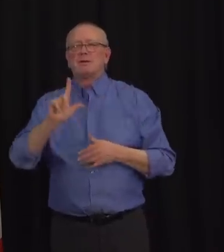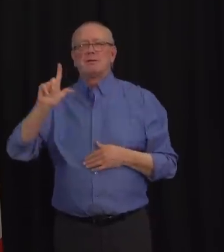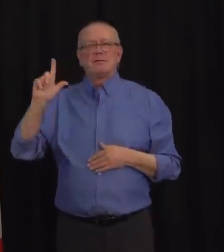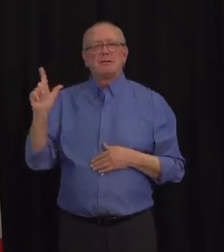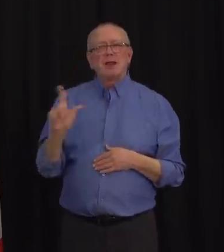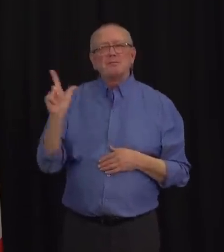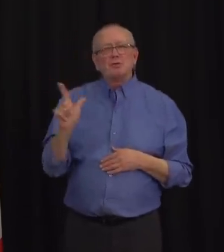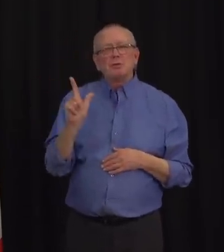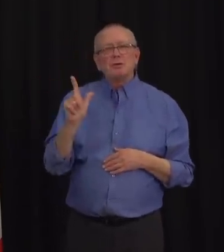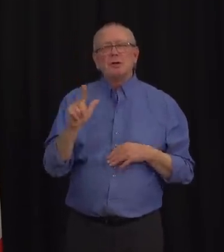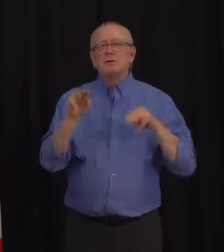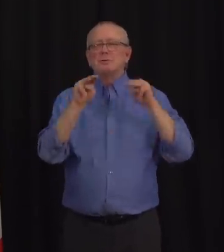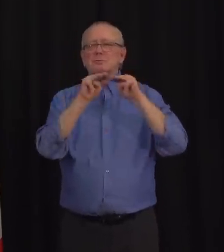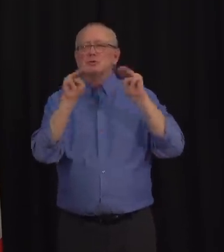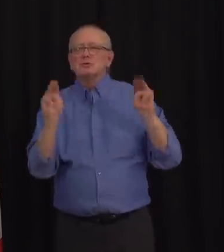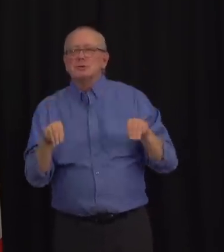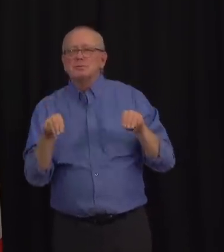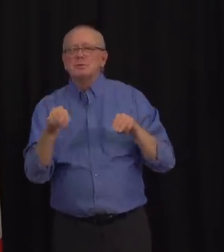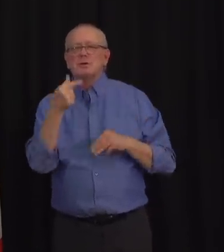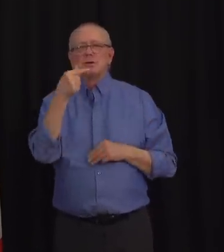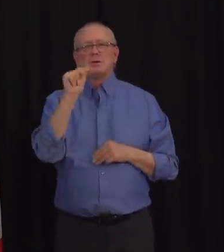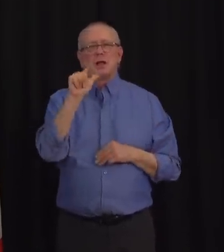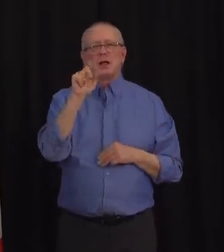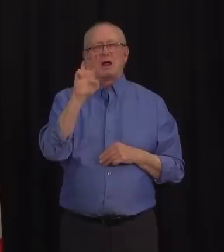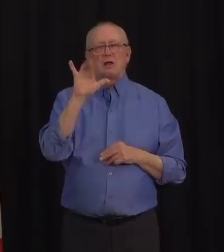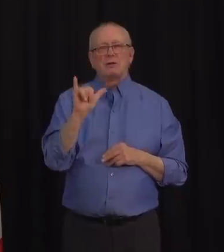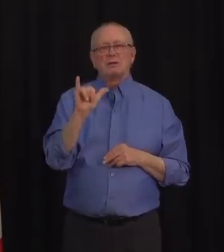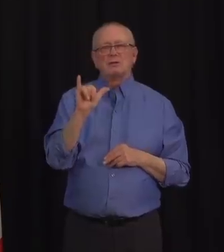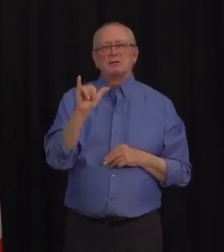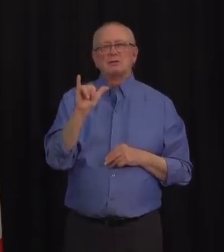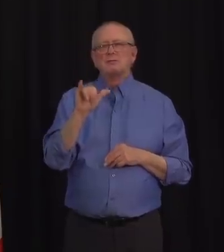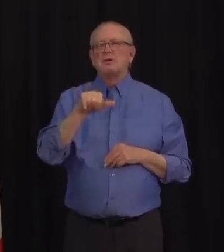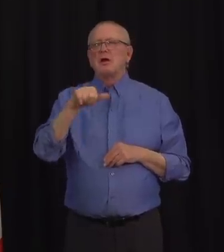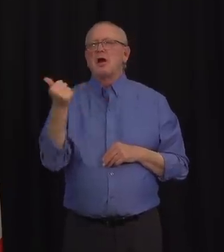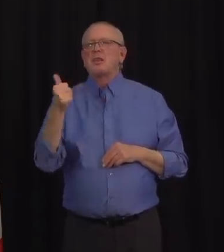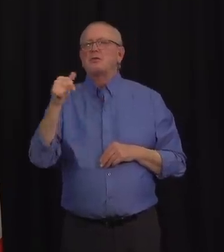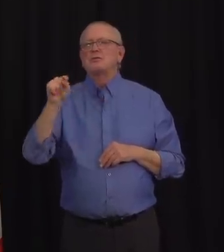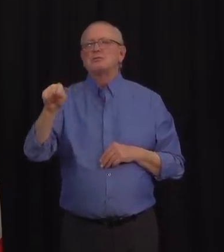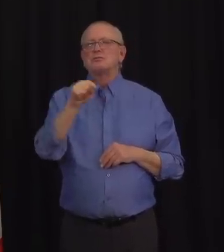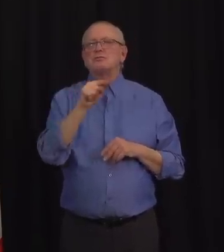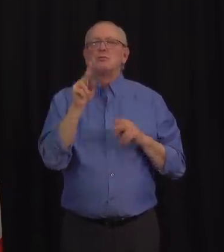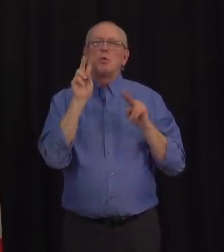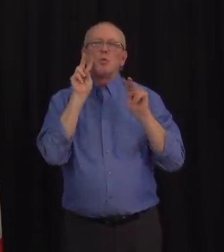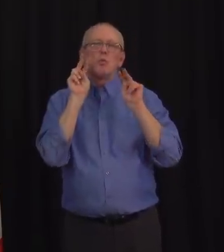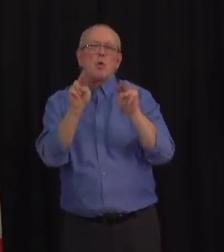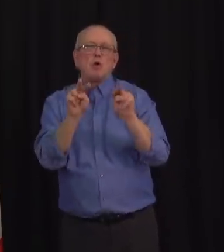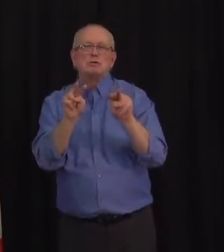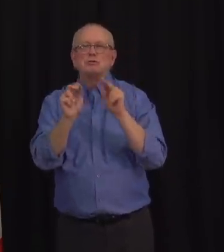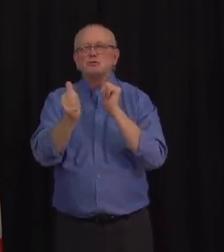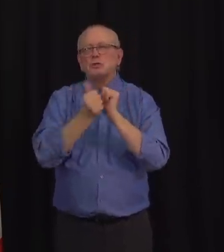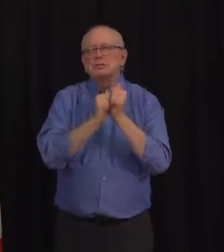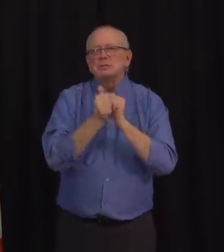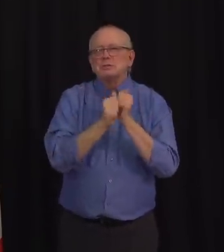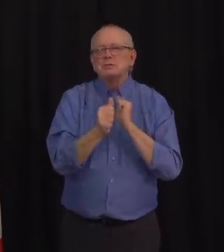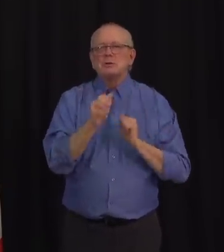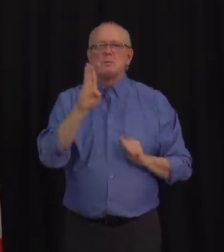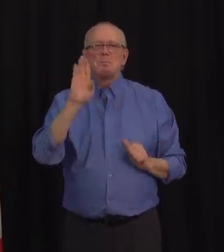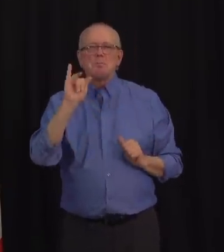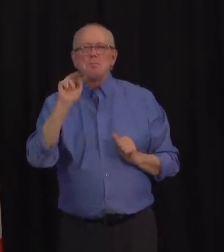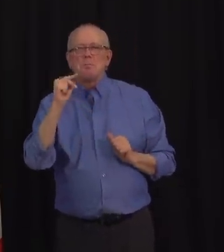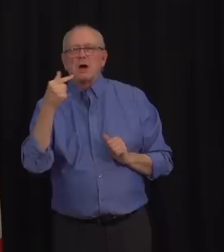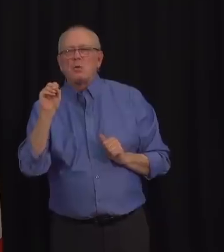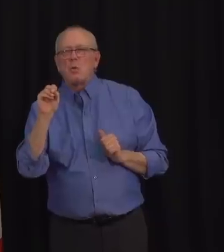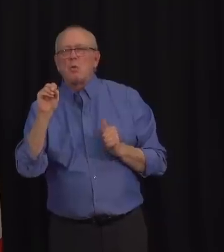museums, and galleries, and indoor entertainment like racing centers, bingo halls, water parks, and amusement